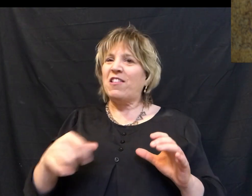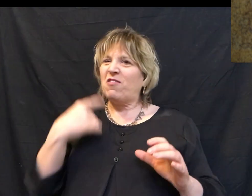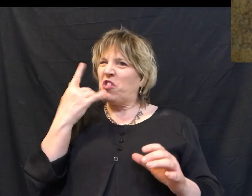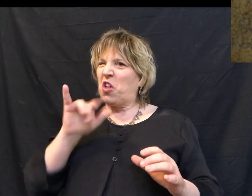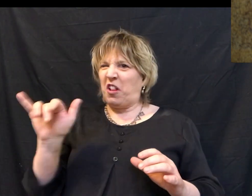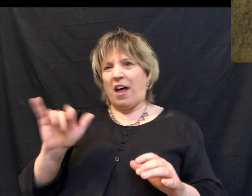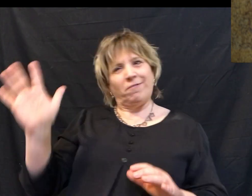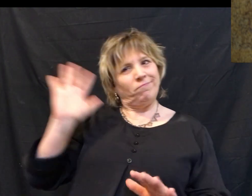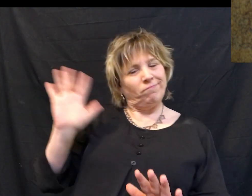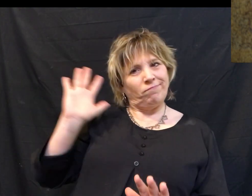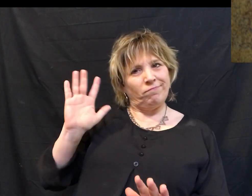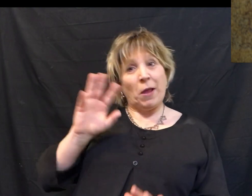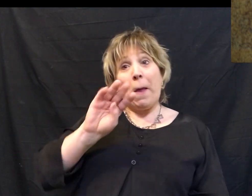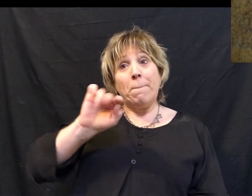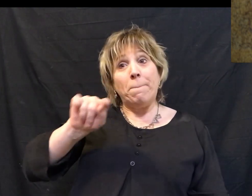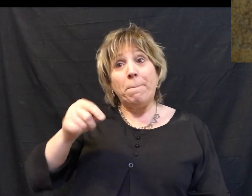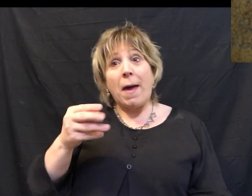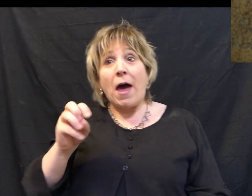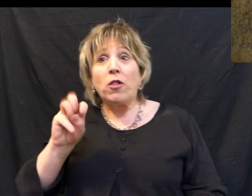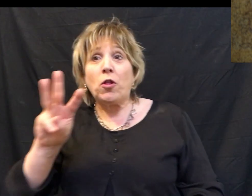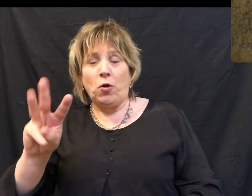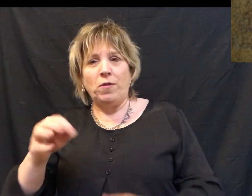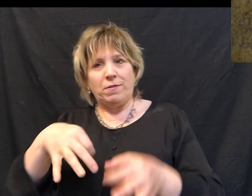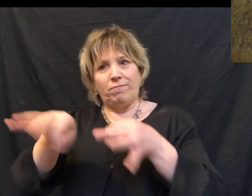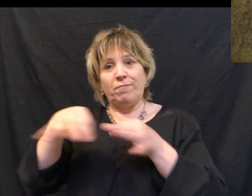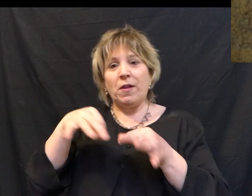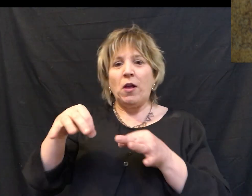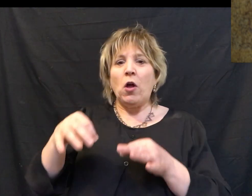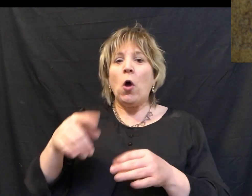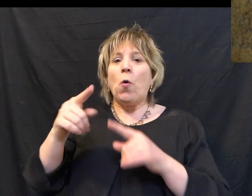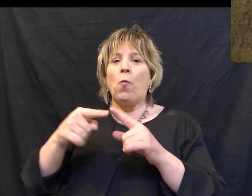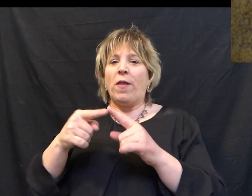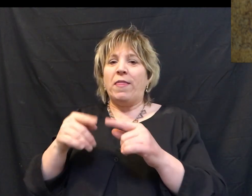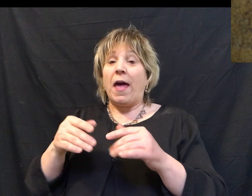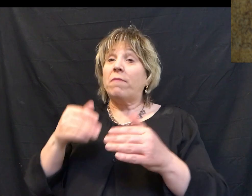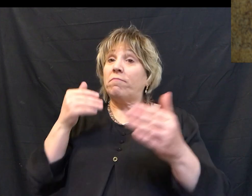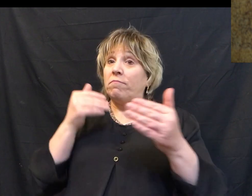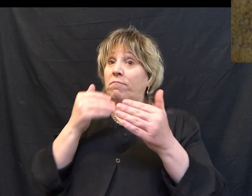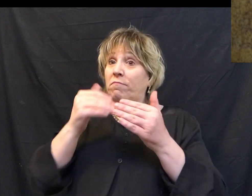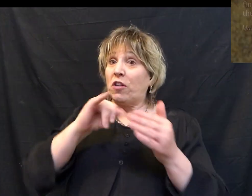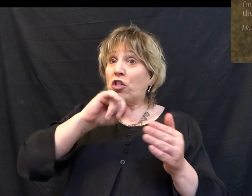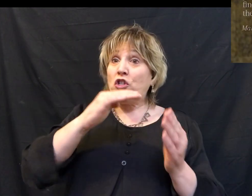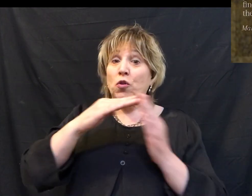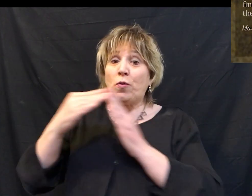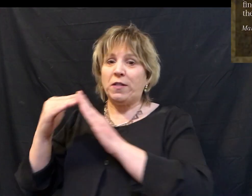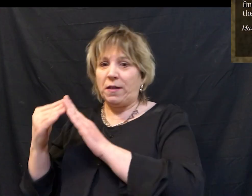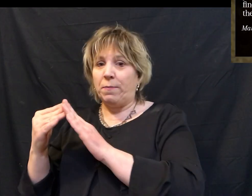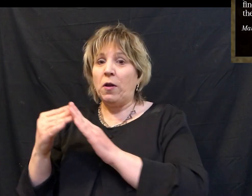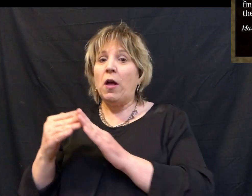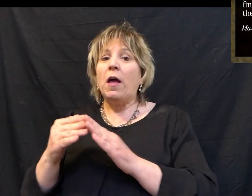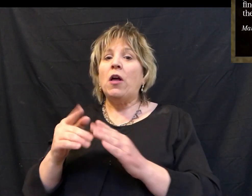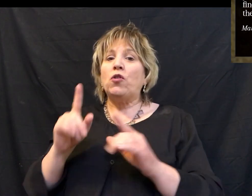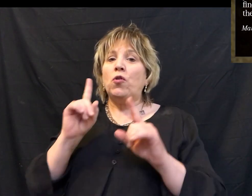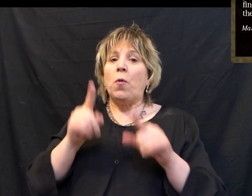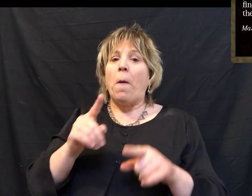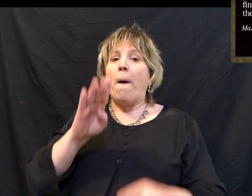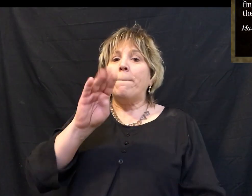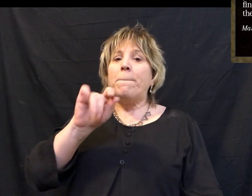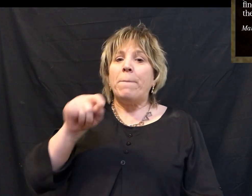scene probably looked like. Matthew describes it this way. He said when they approached Jerusalem and came to